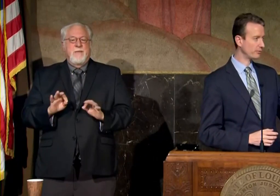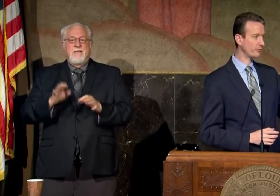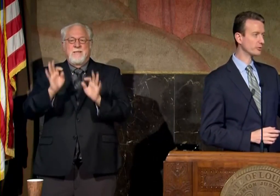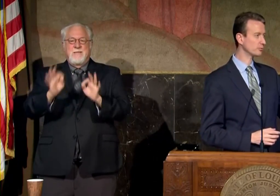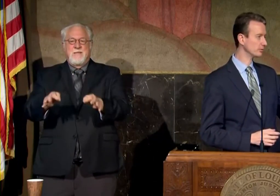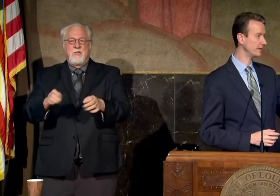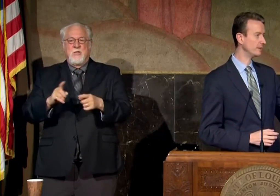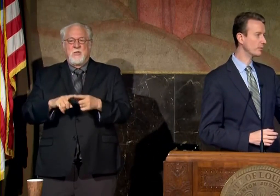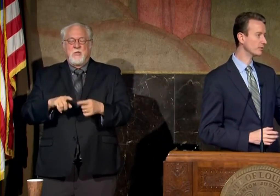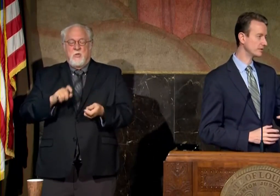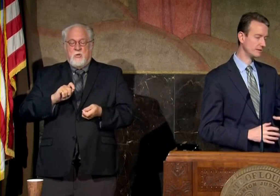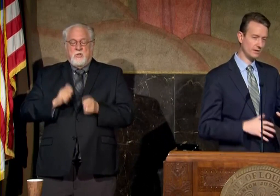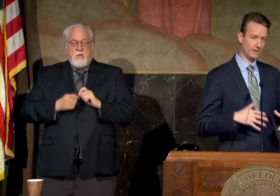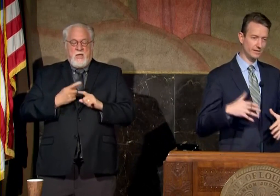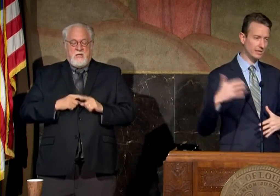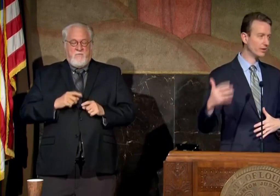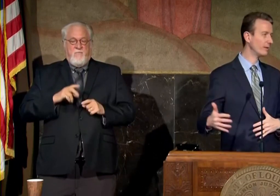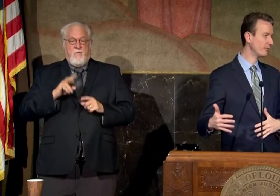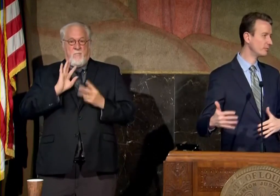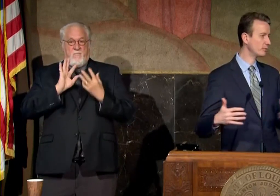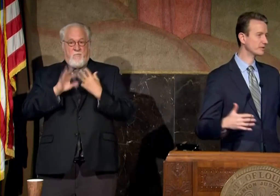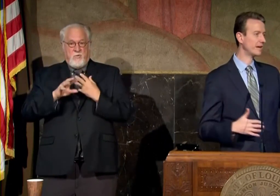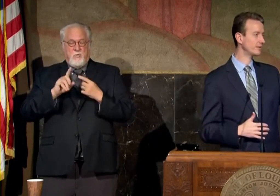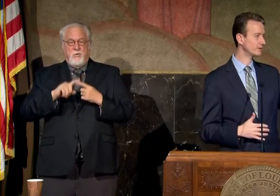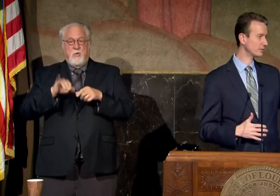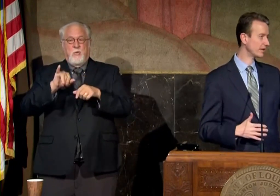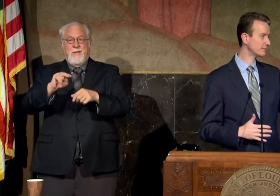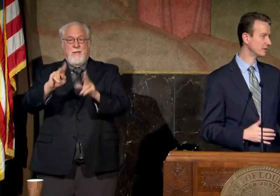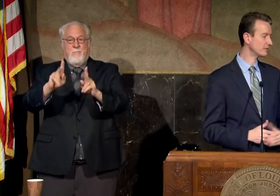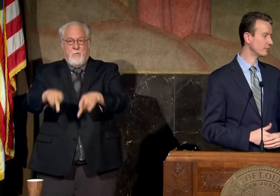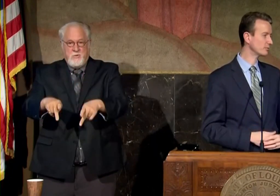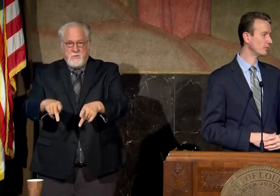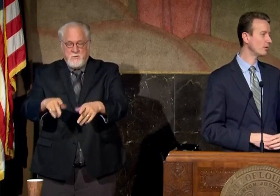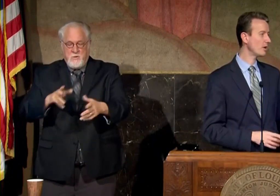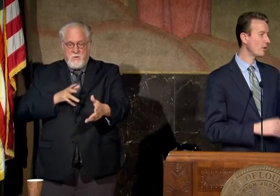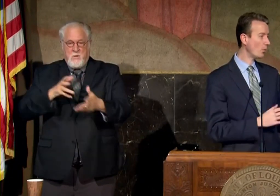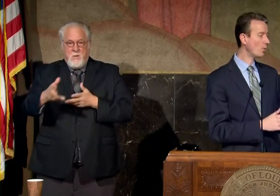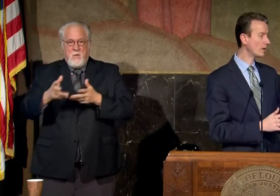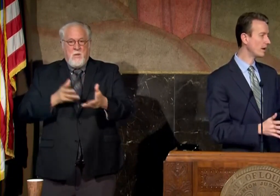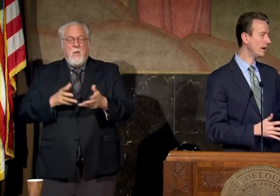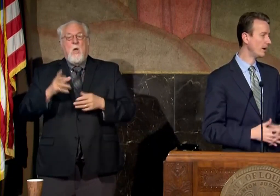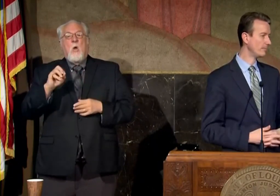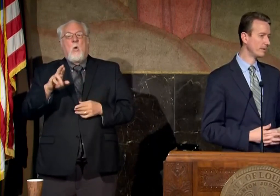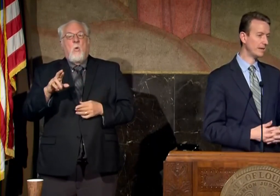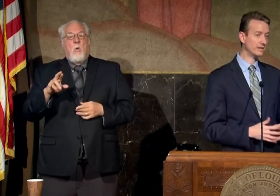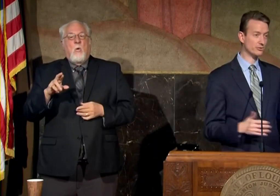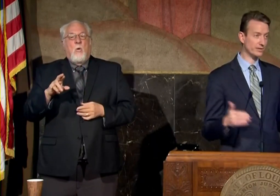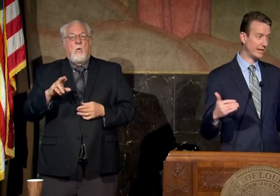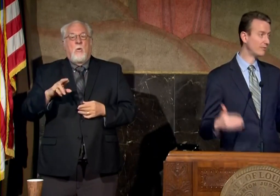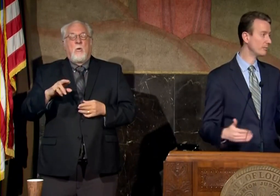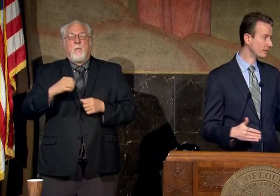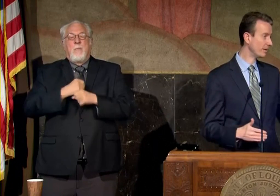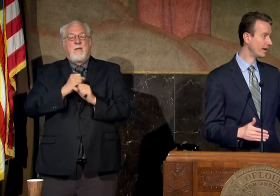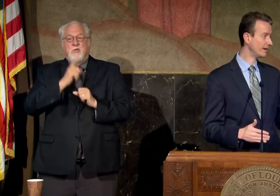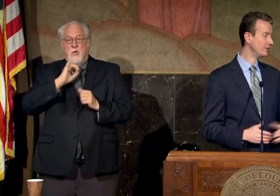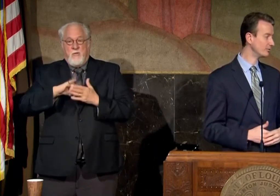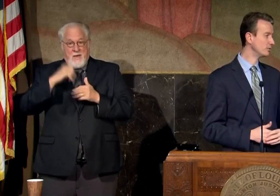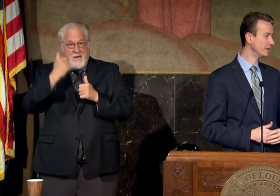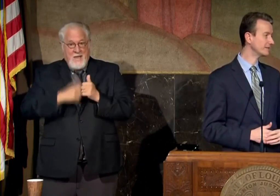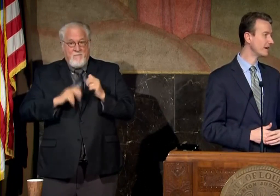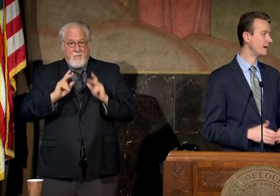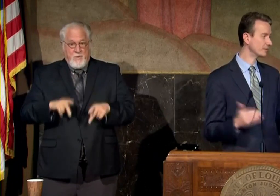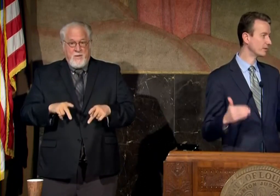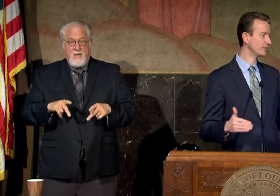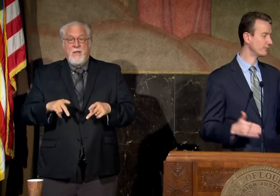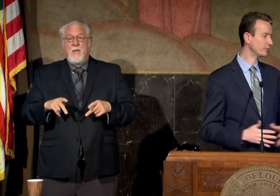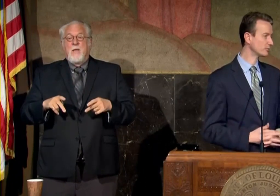switch from virtual to in-person uh gearing up for in-person having to switch last minute to virtual or making sure that everybody by you know two